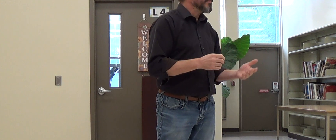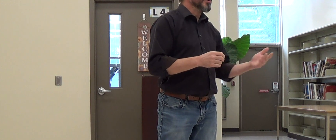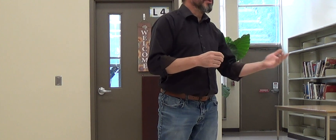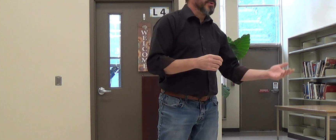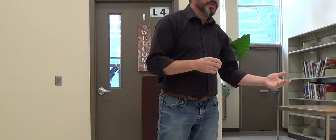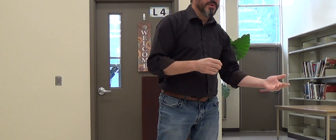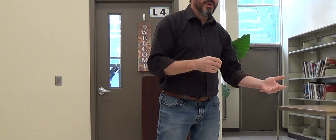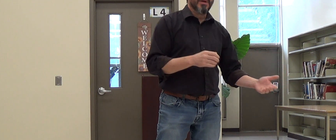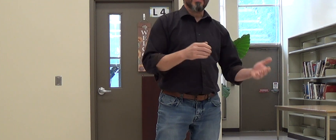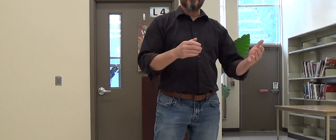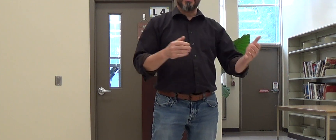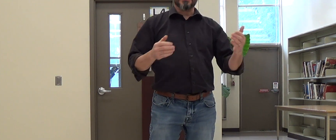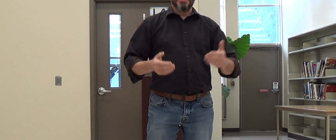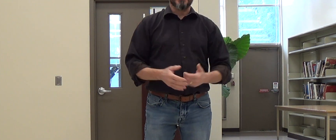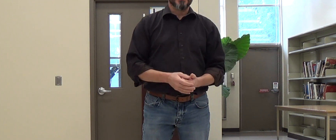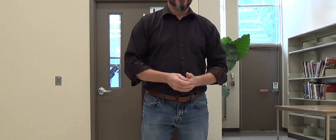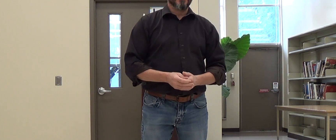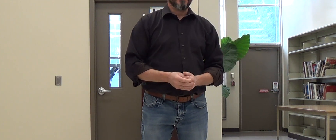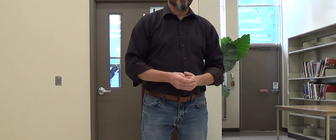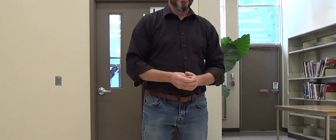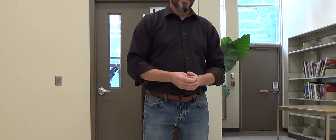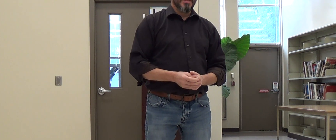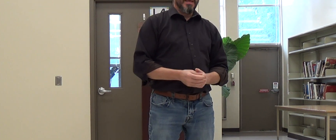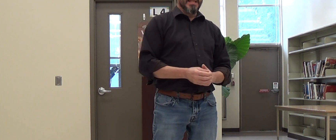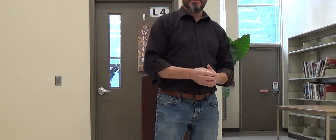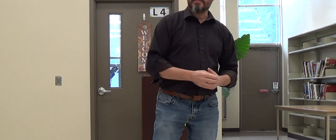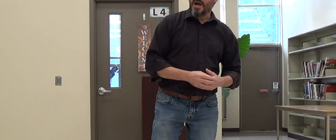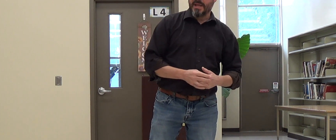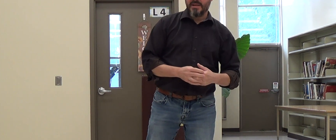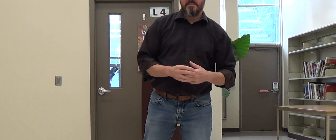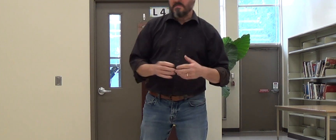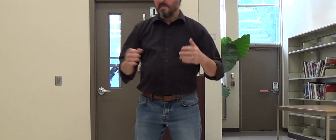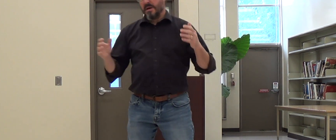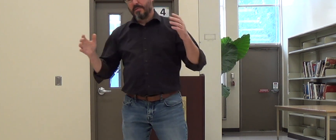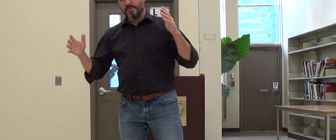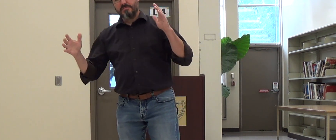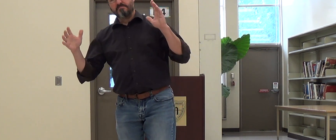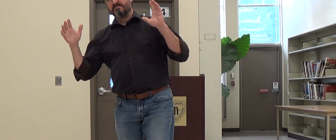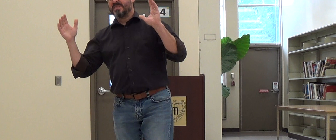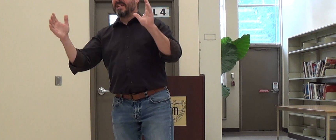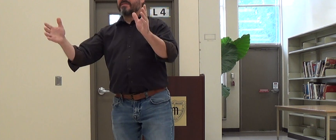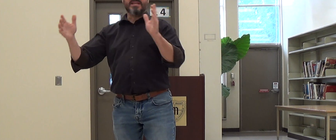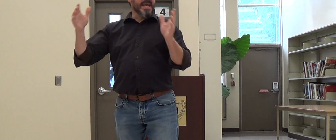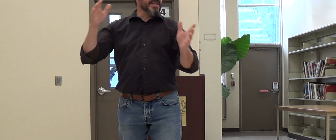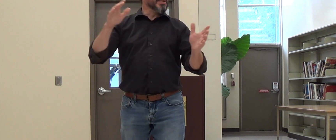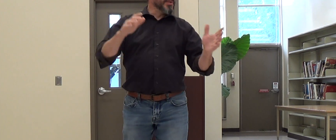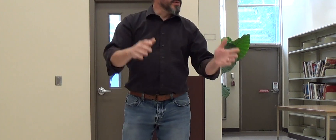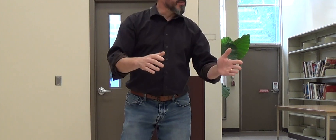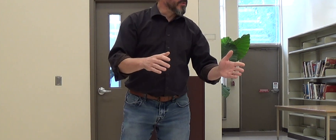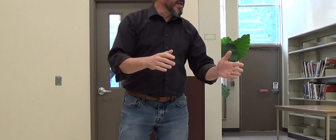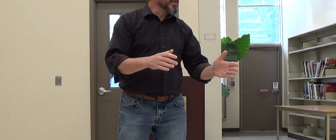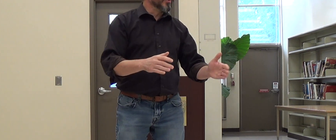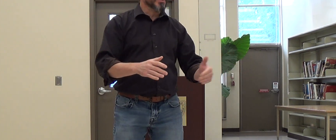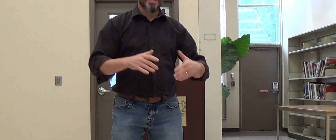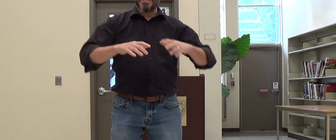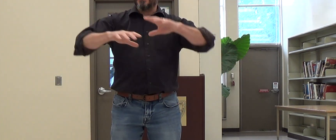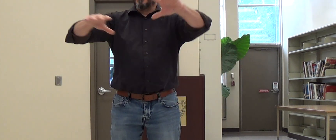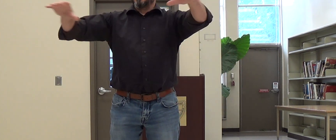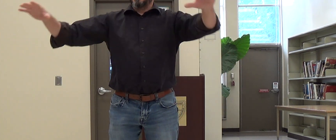pursue computer science. And so we brought in about 70, 80 students from grade schools. I had a